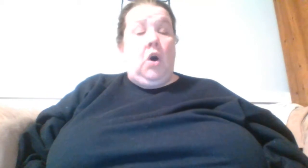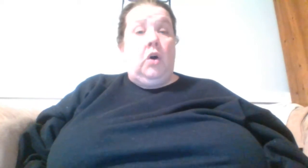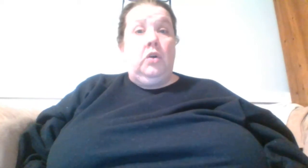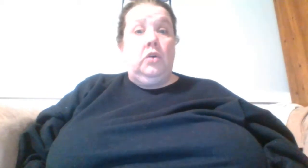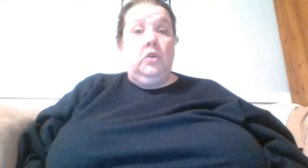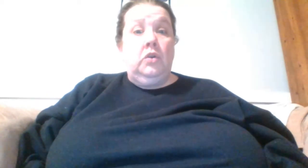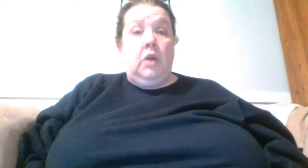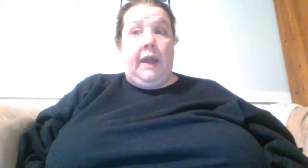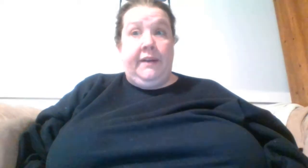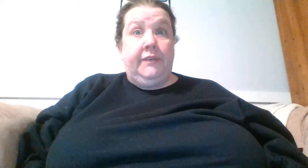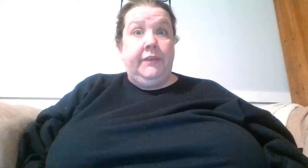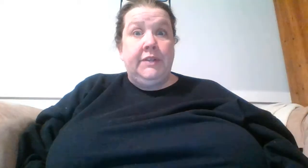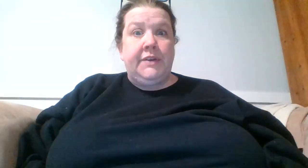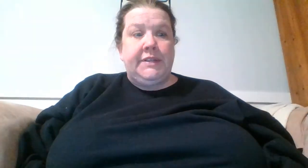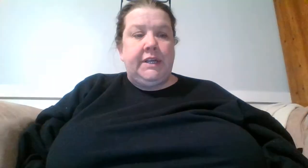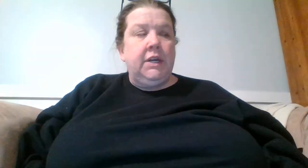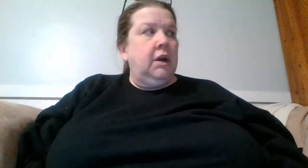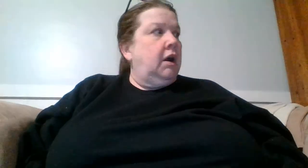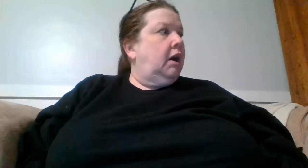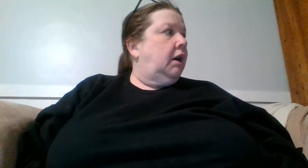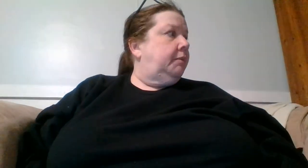all I know it's crazy um